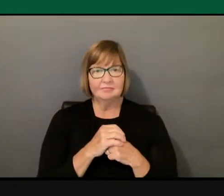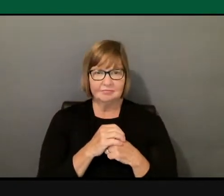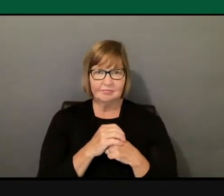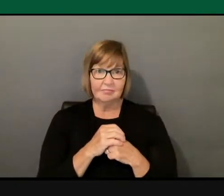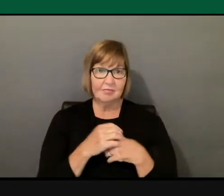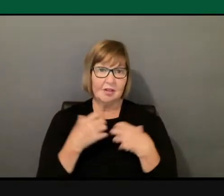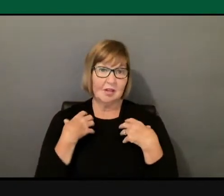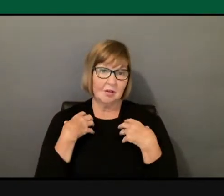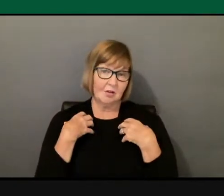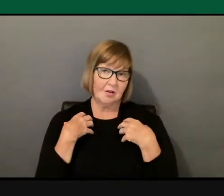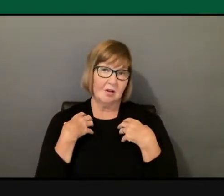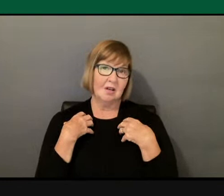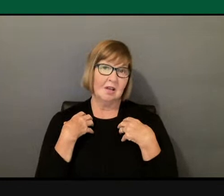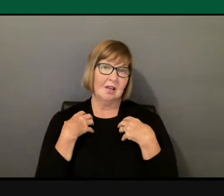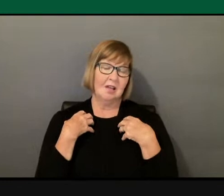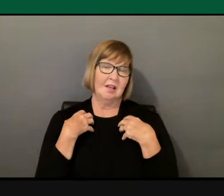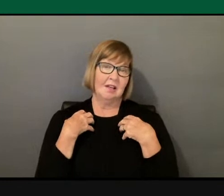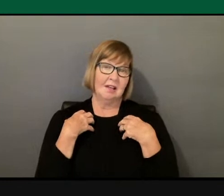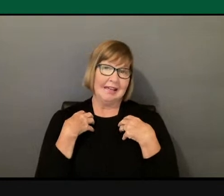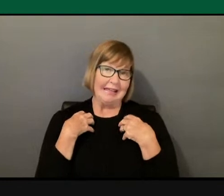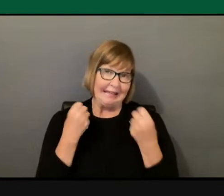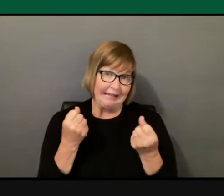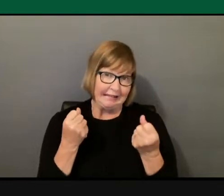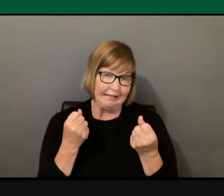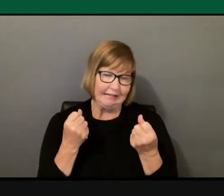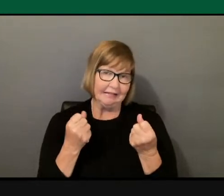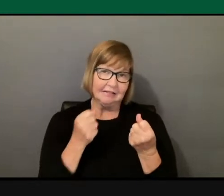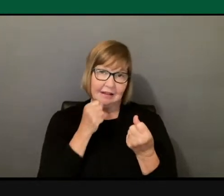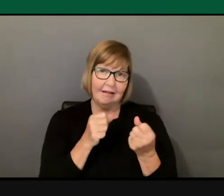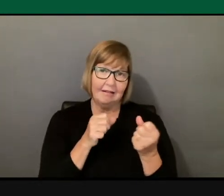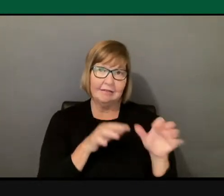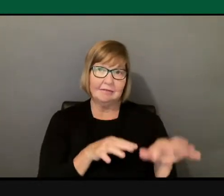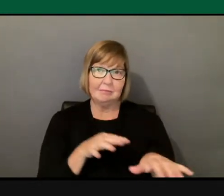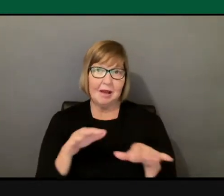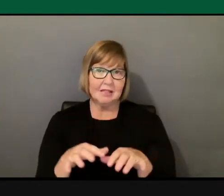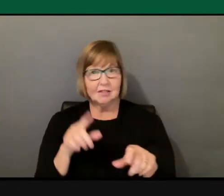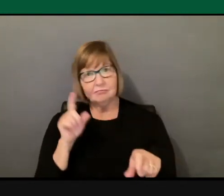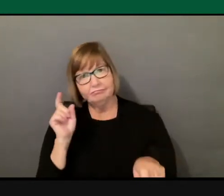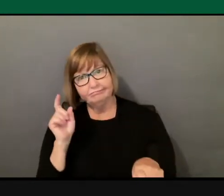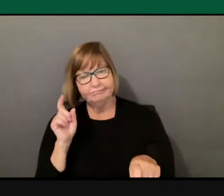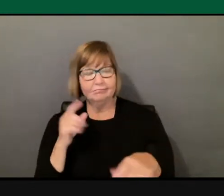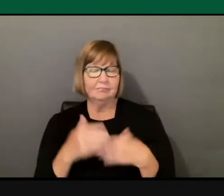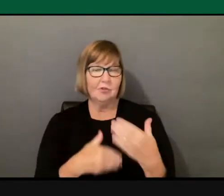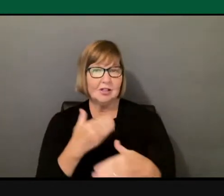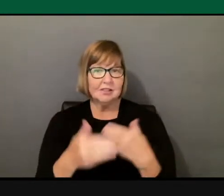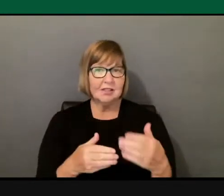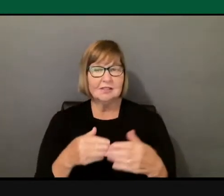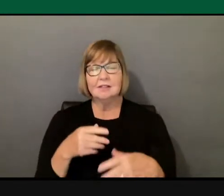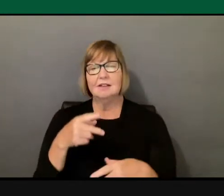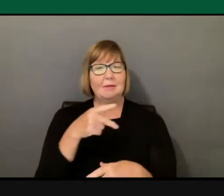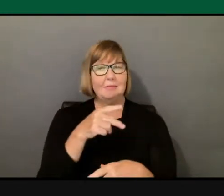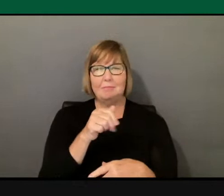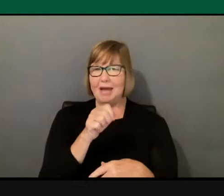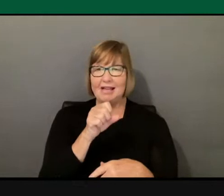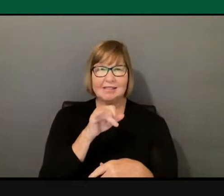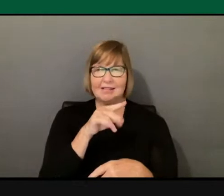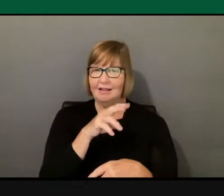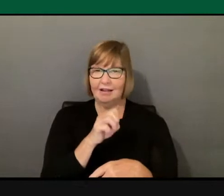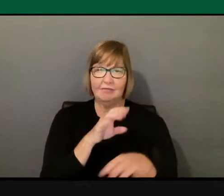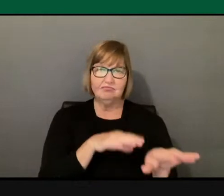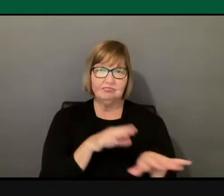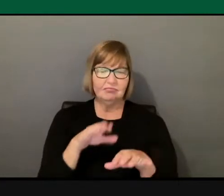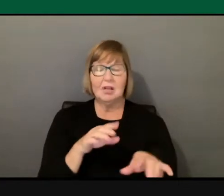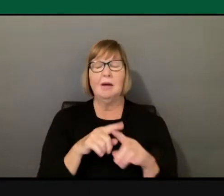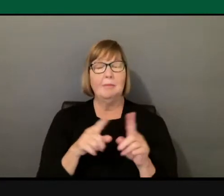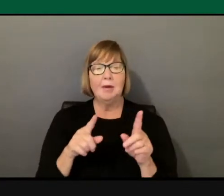is not a passive process. To heal is a proactive process. And so building bridges and